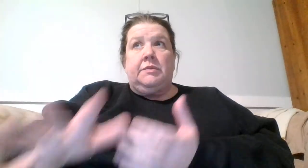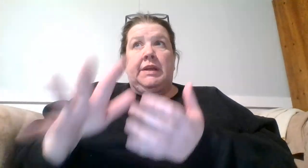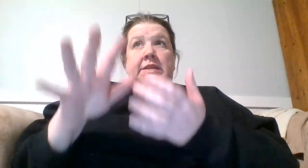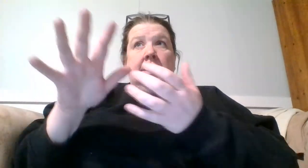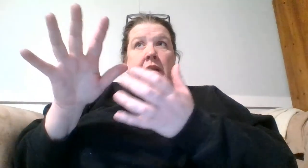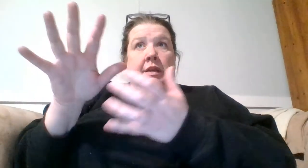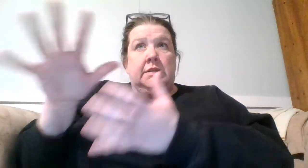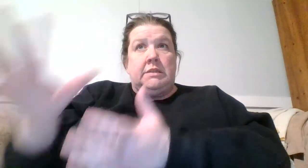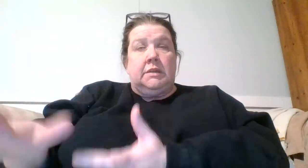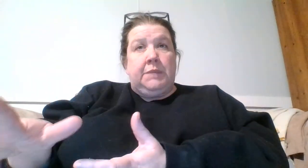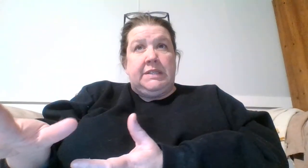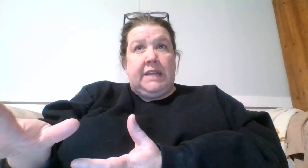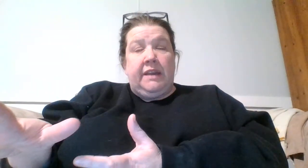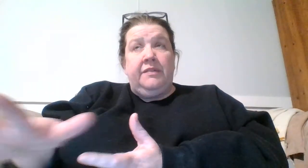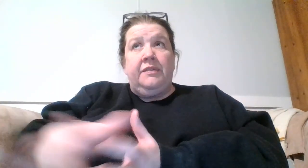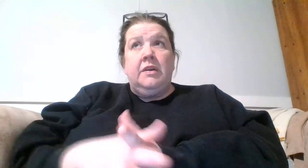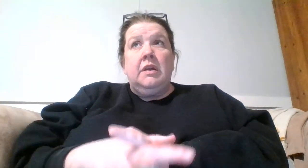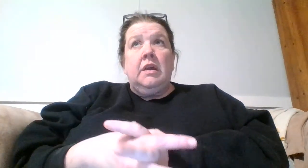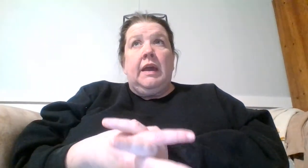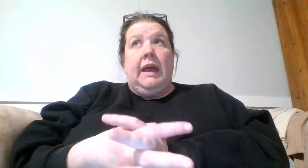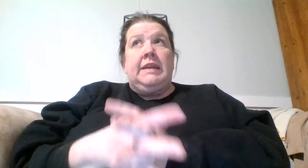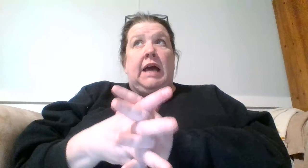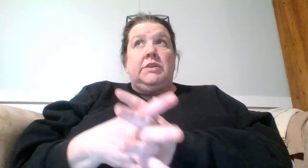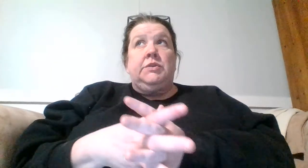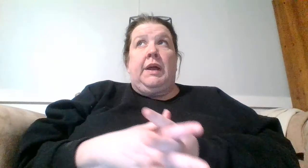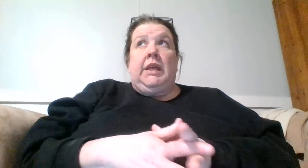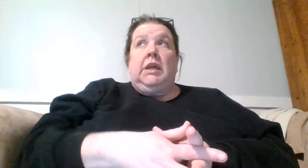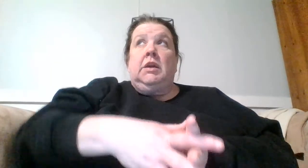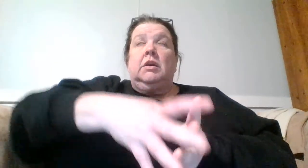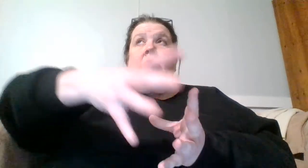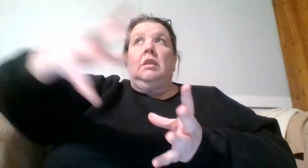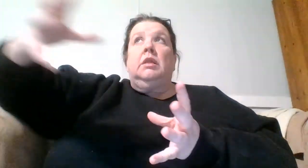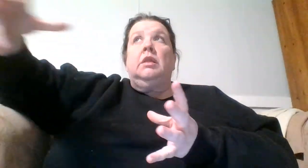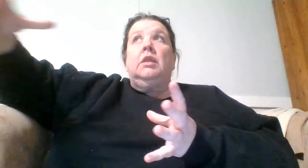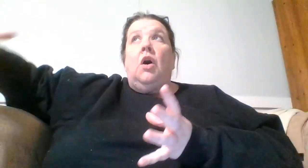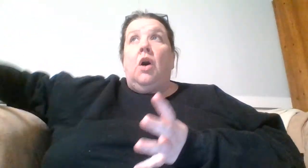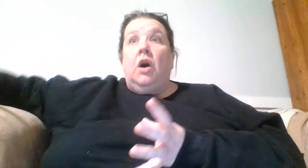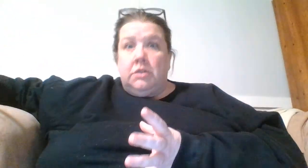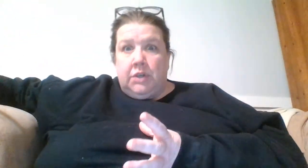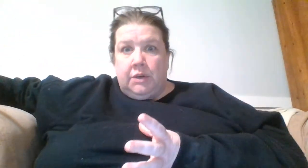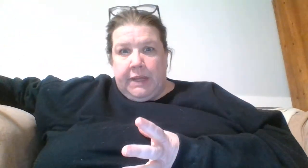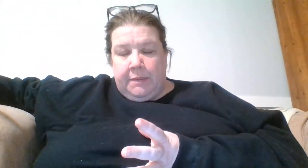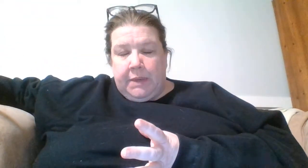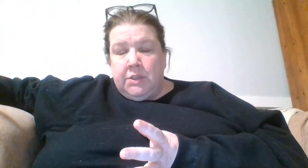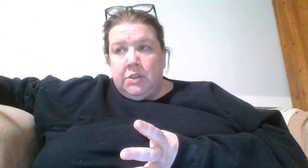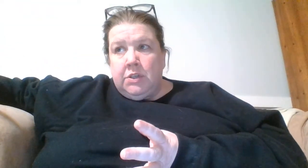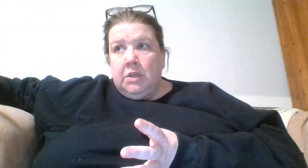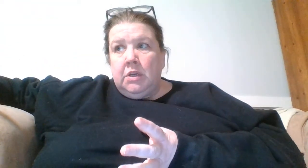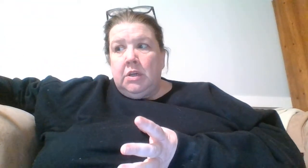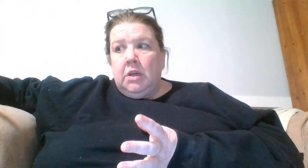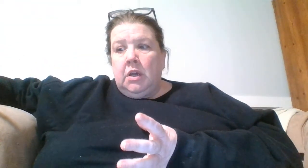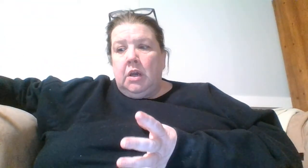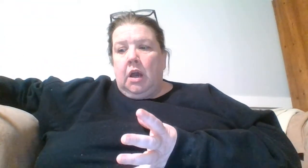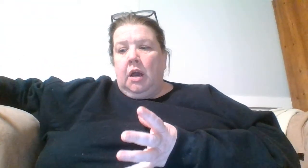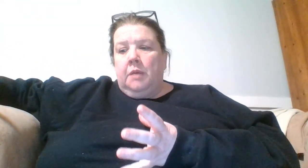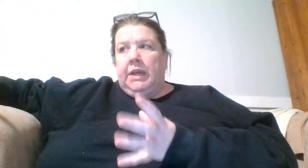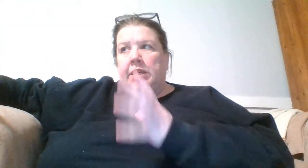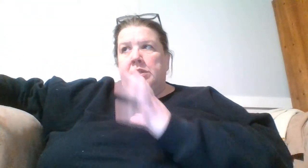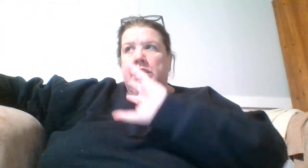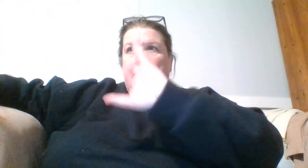the race and still be safe and not do any long-term damage, um, because, you